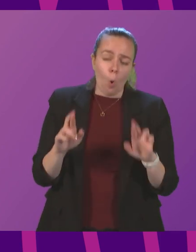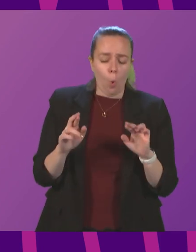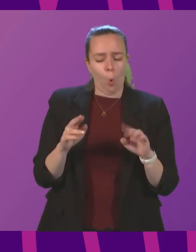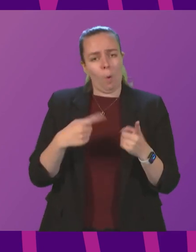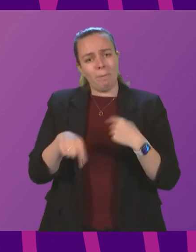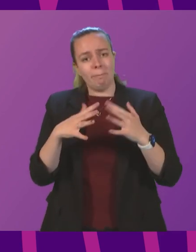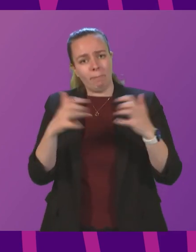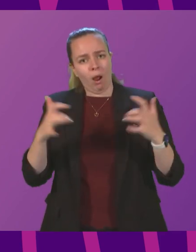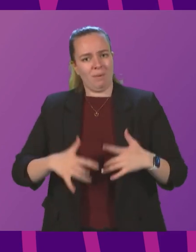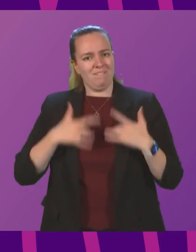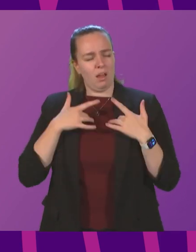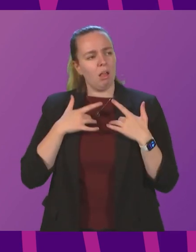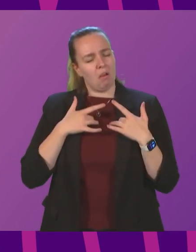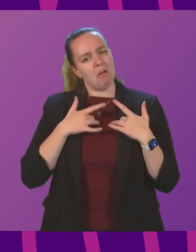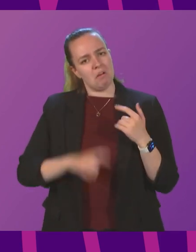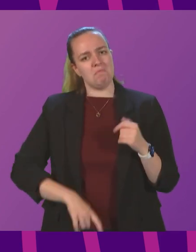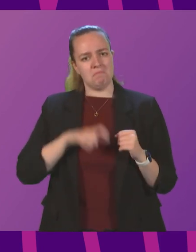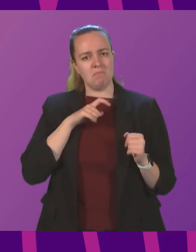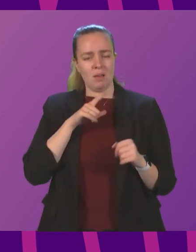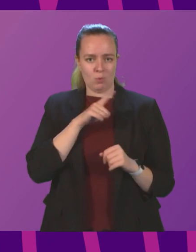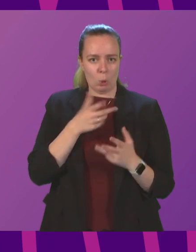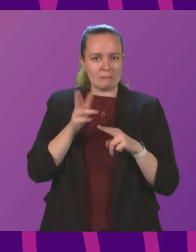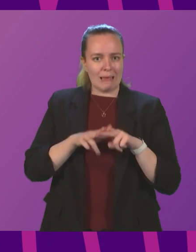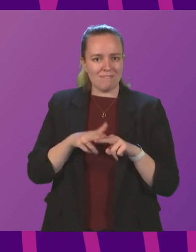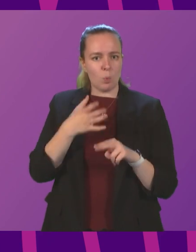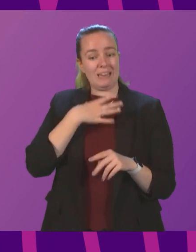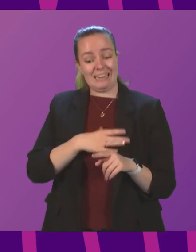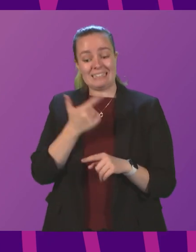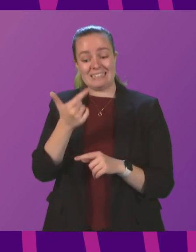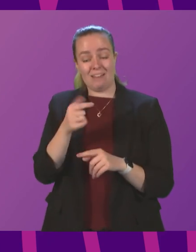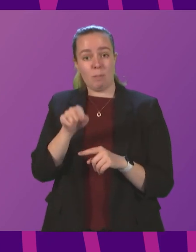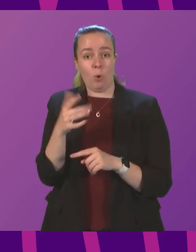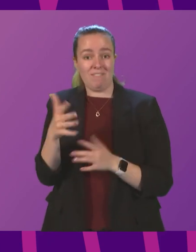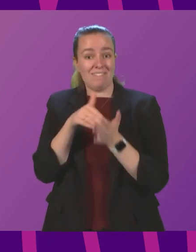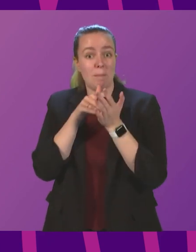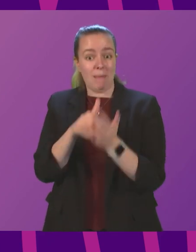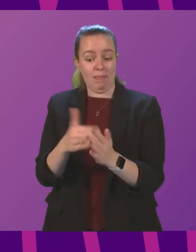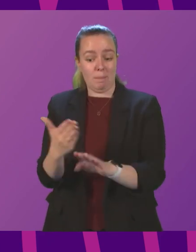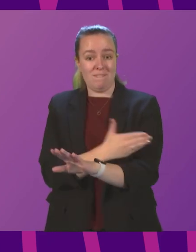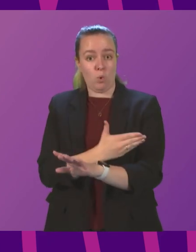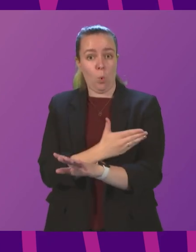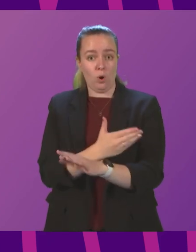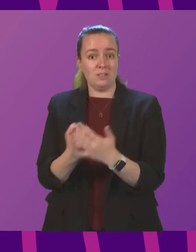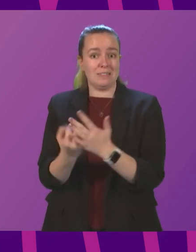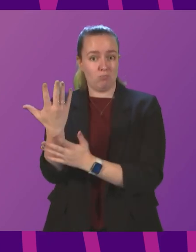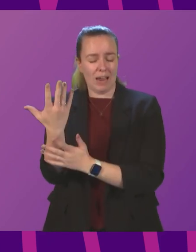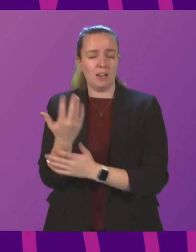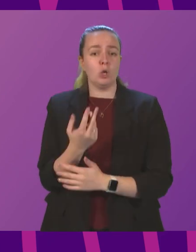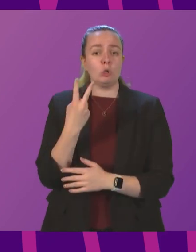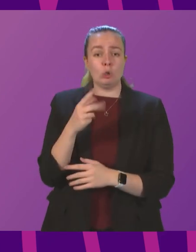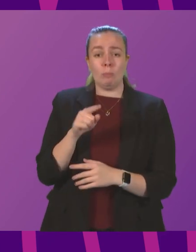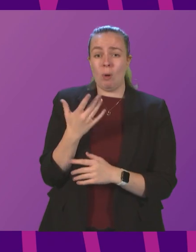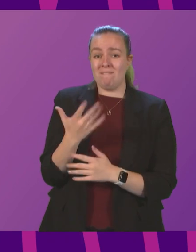some confidence, because if we've got seven and a half million doses to do by the spring, two and a half million since about the start of September,